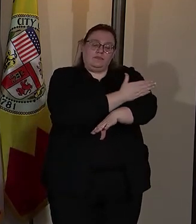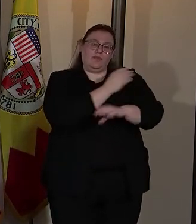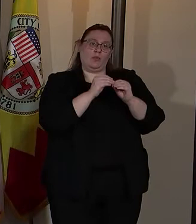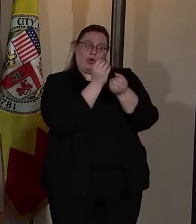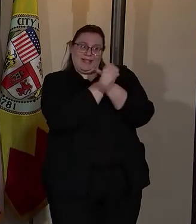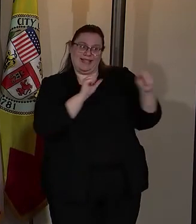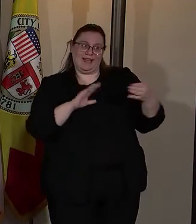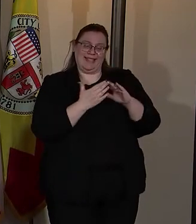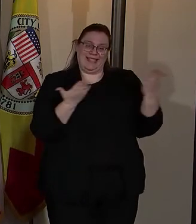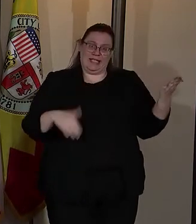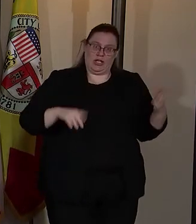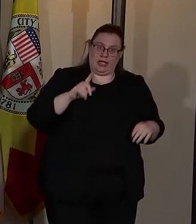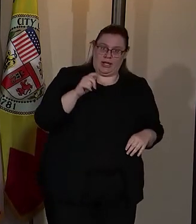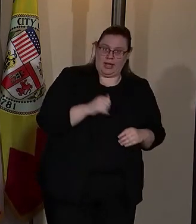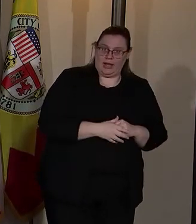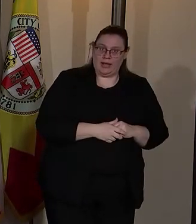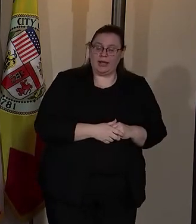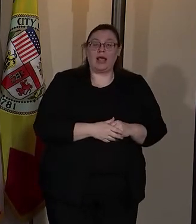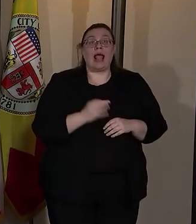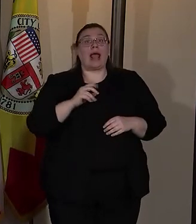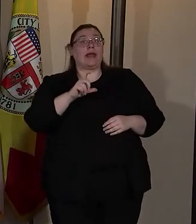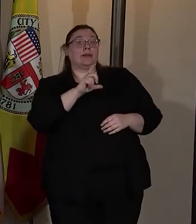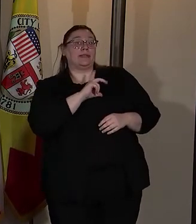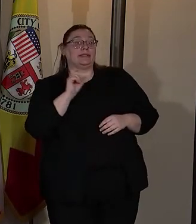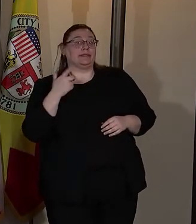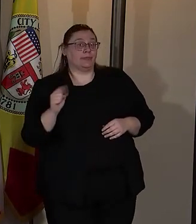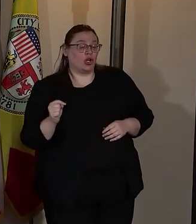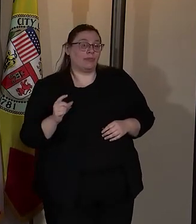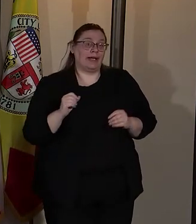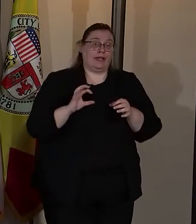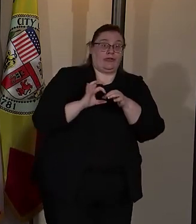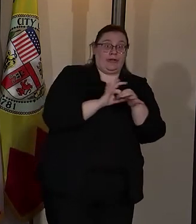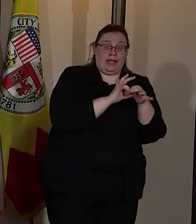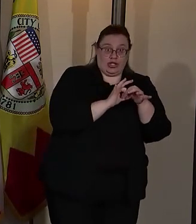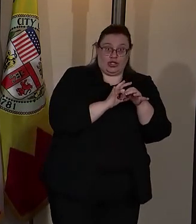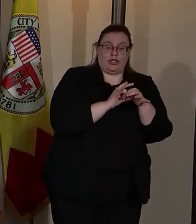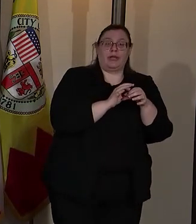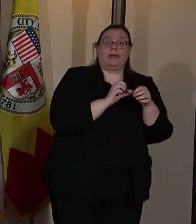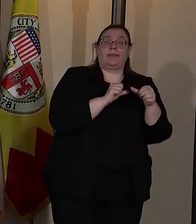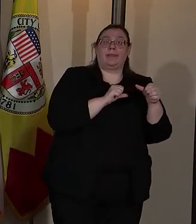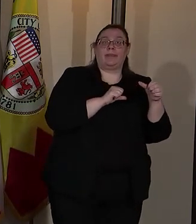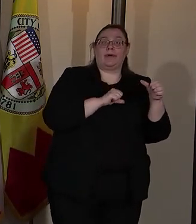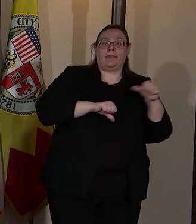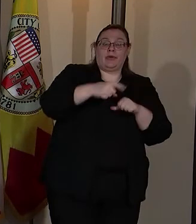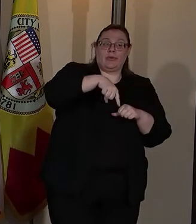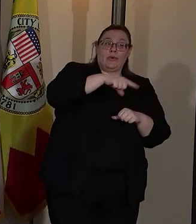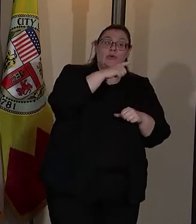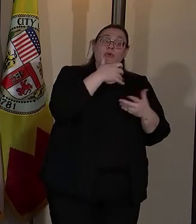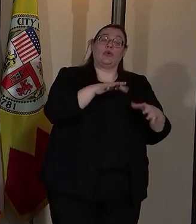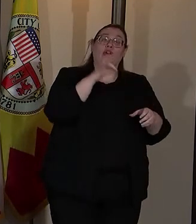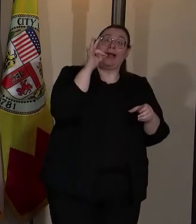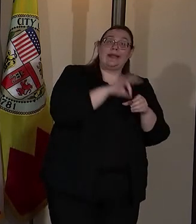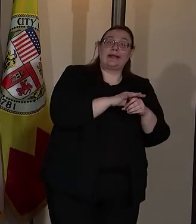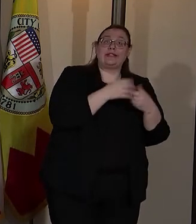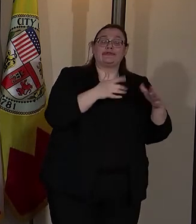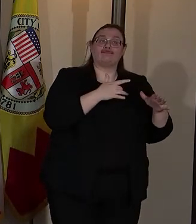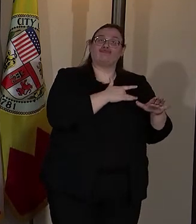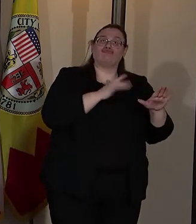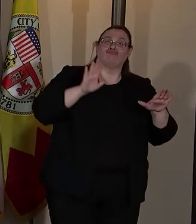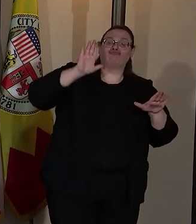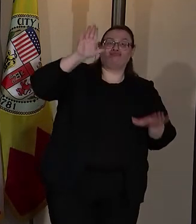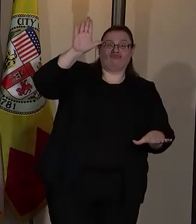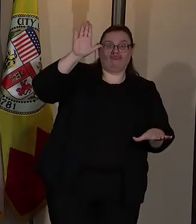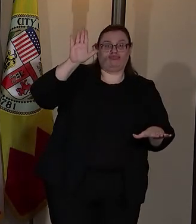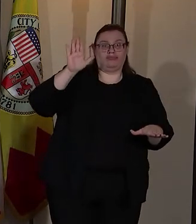here in Los Angeles and having a police department and the relationships amongst those that are elected and sworn, the